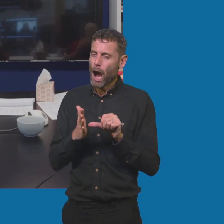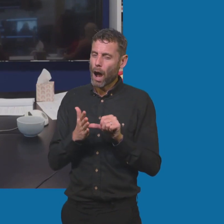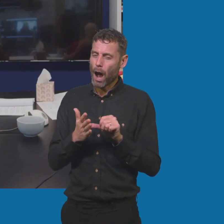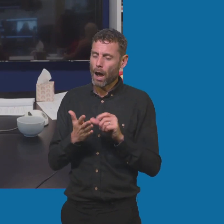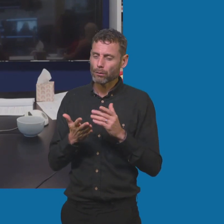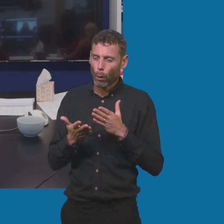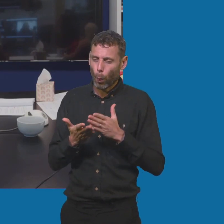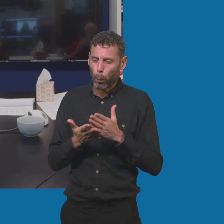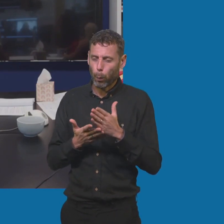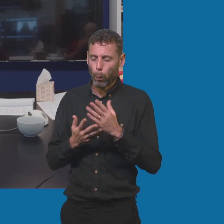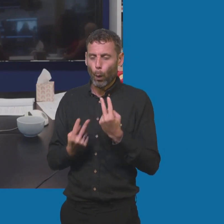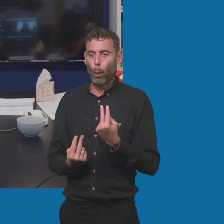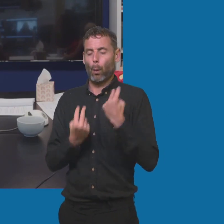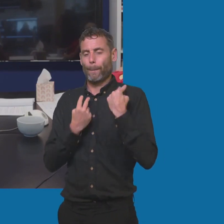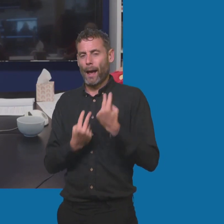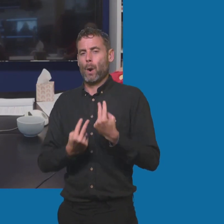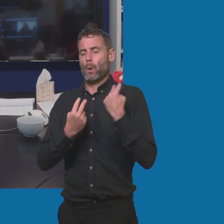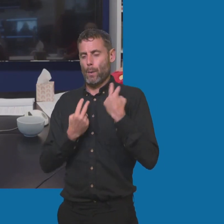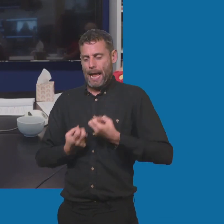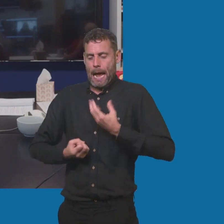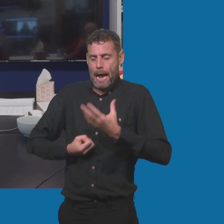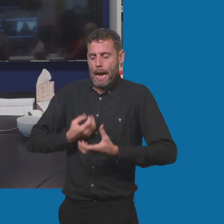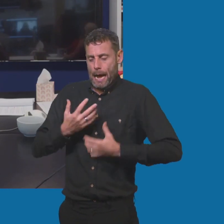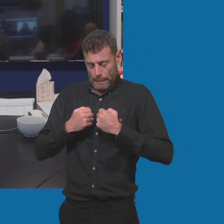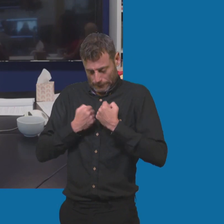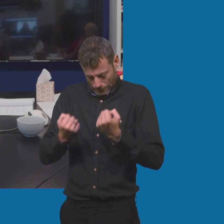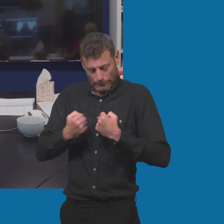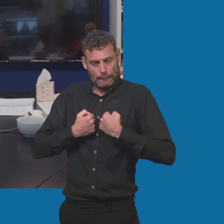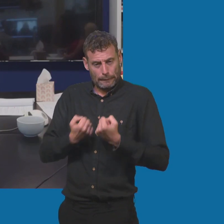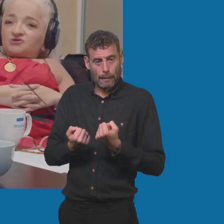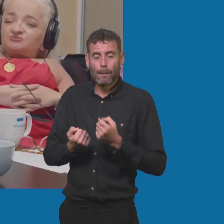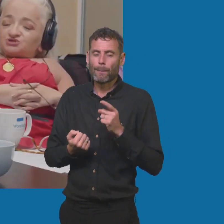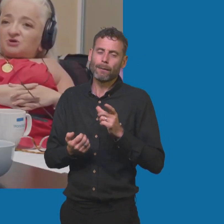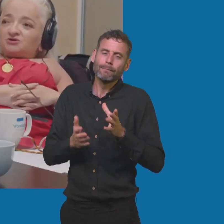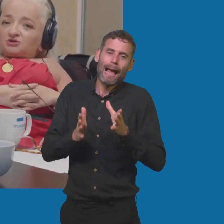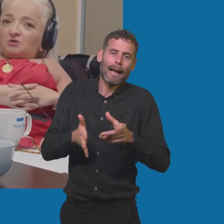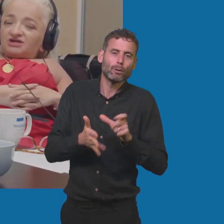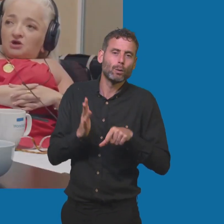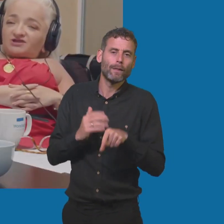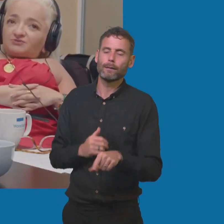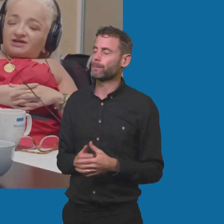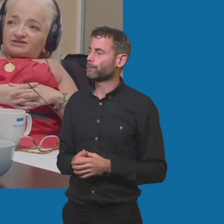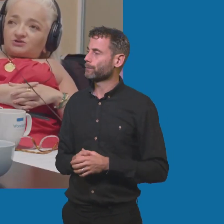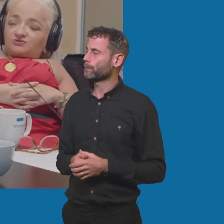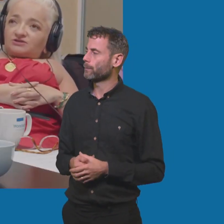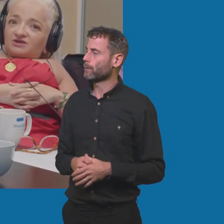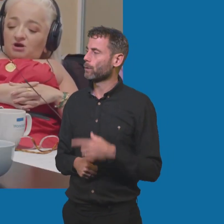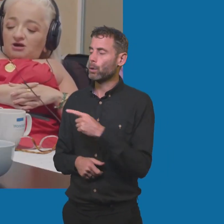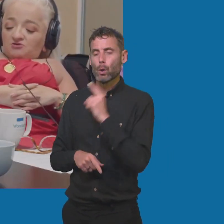definitely hard doing that but it was necessary at the same time. You've touched upon comedy and it obviously plays still a really big